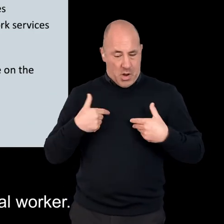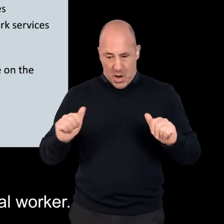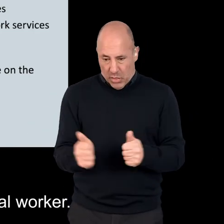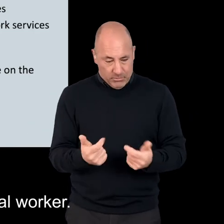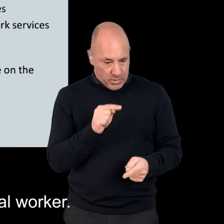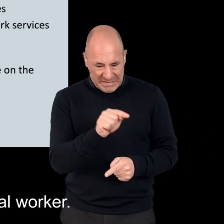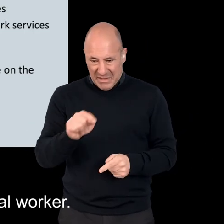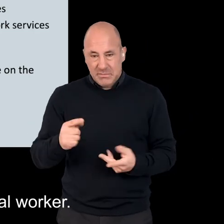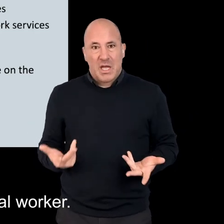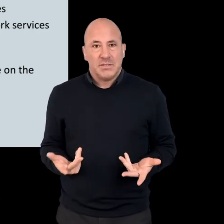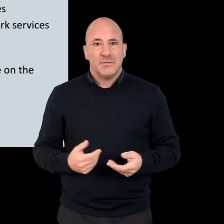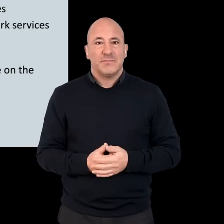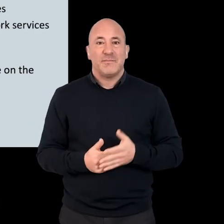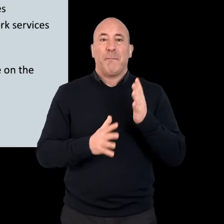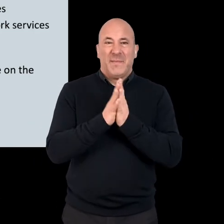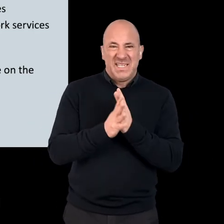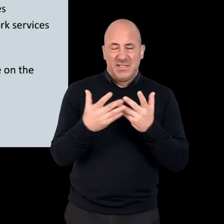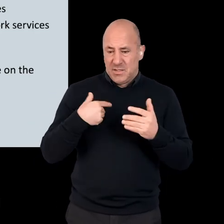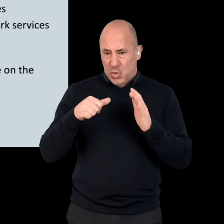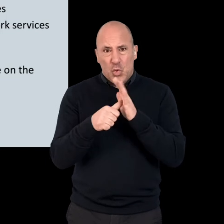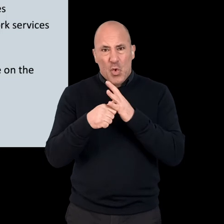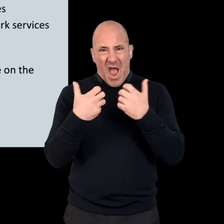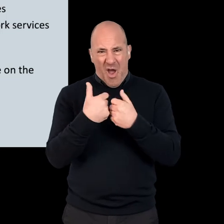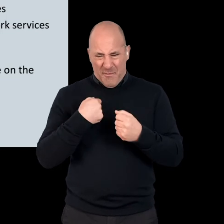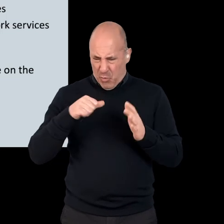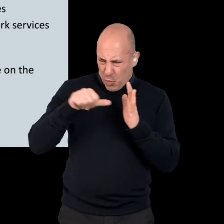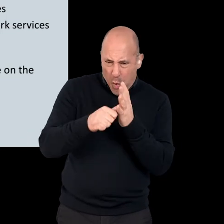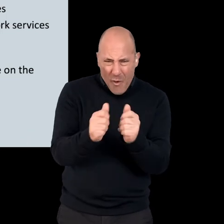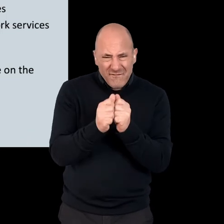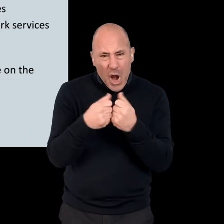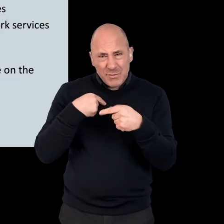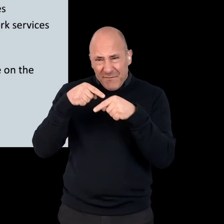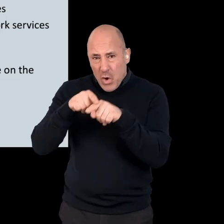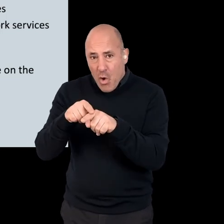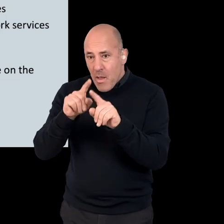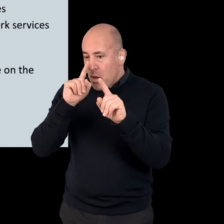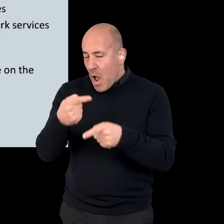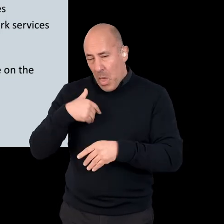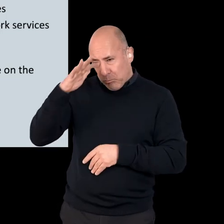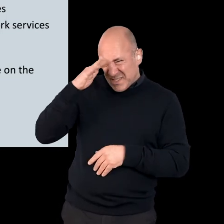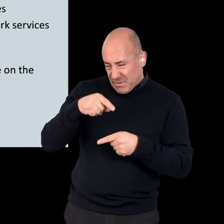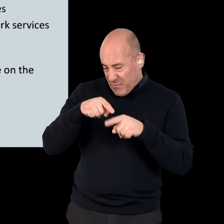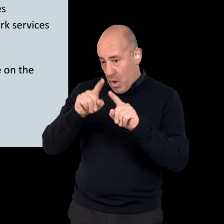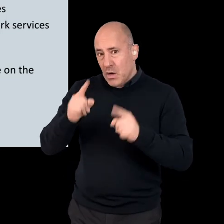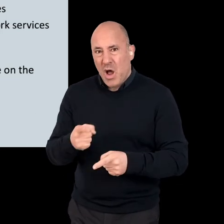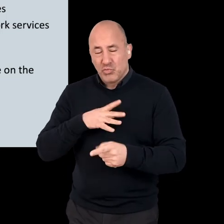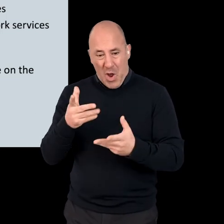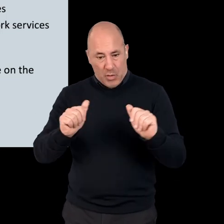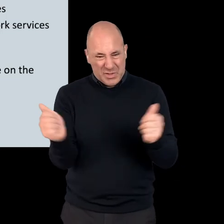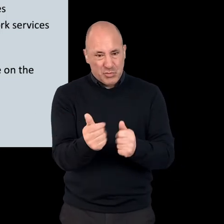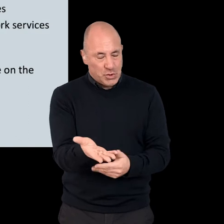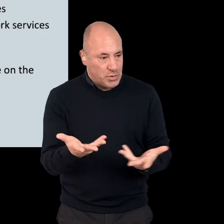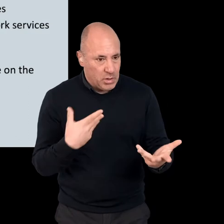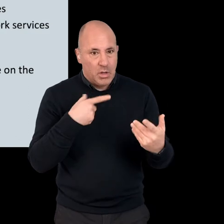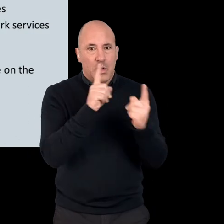social worker. And this means that can make it really difficult for you to uphold your core values and principles